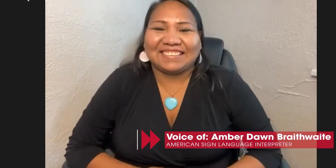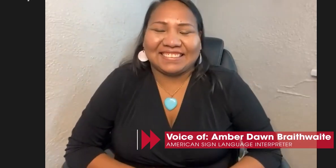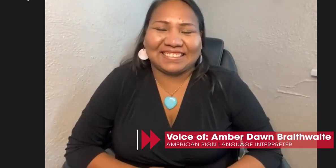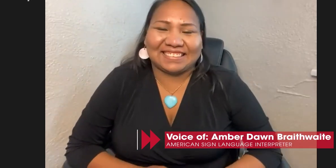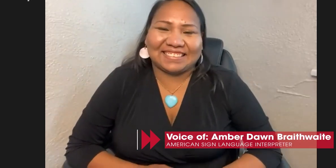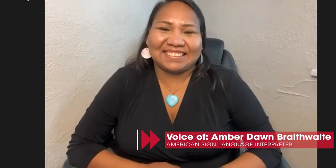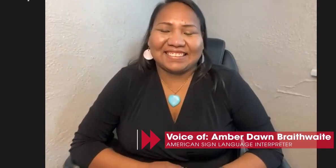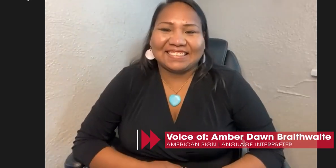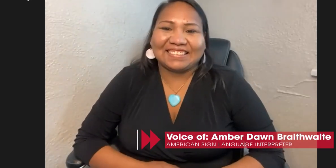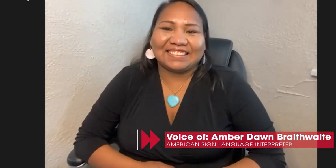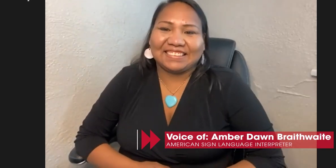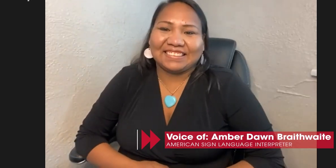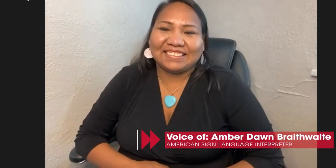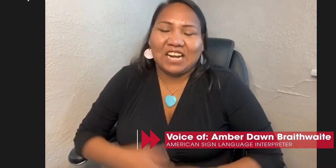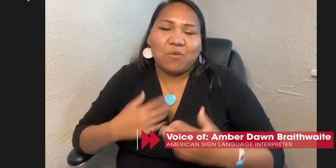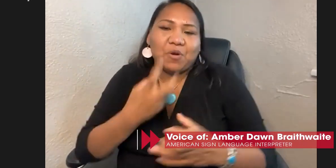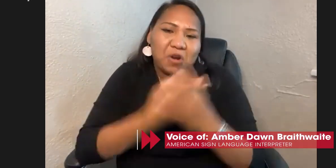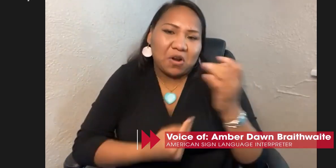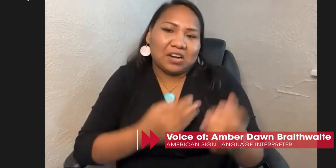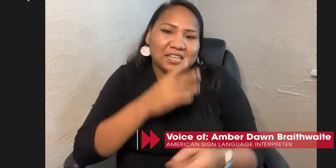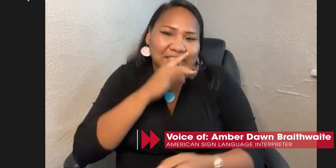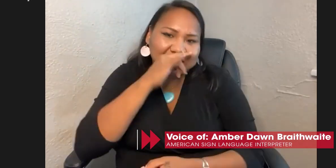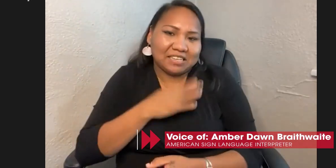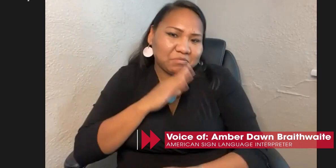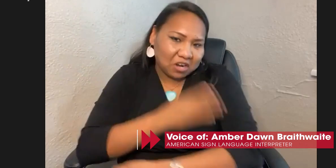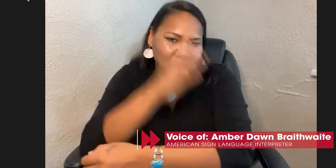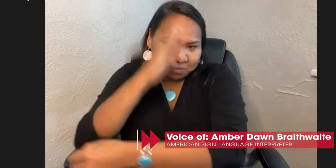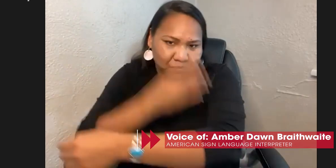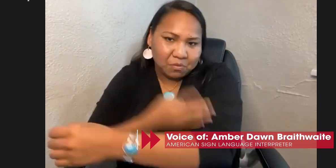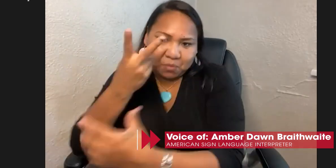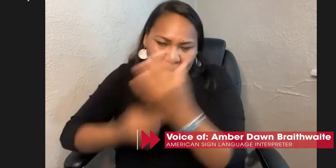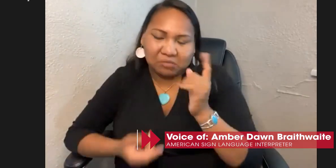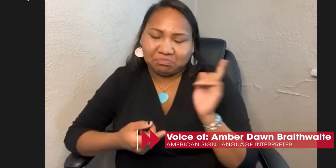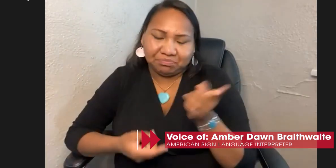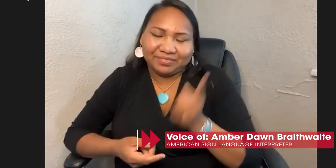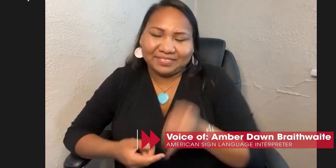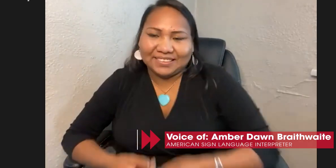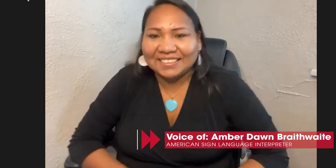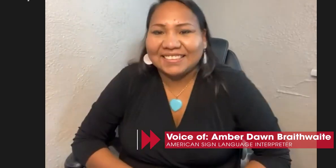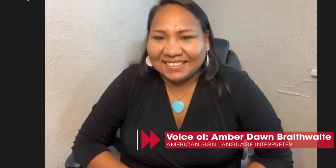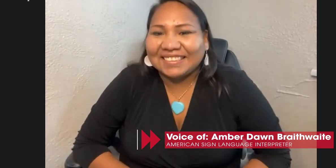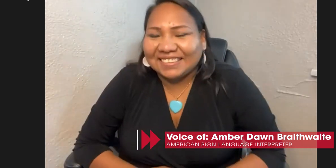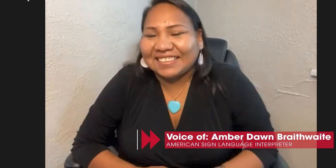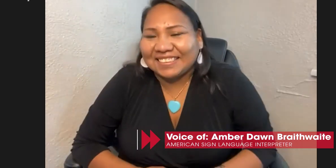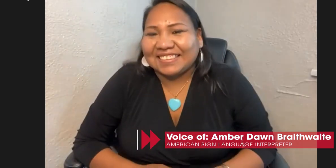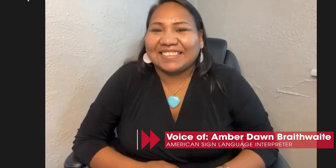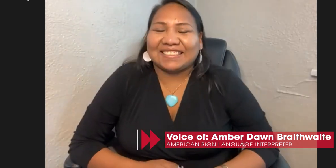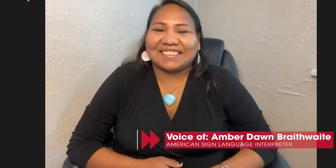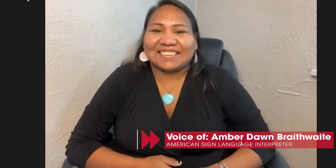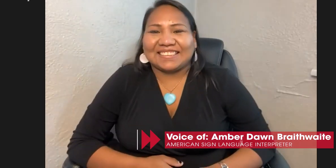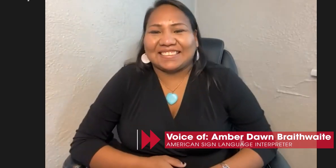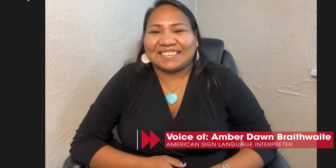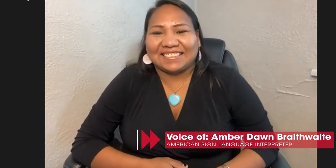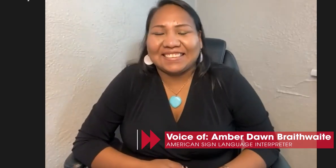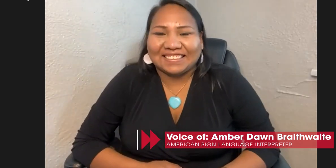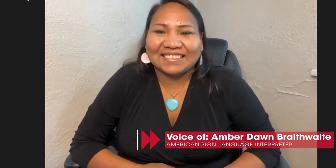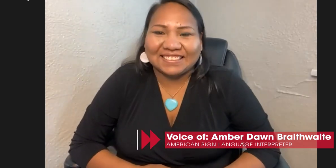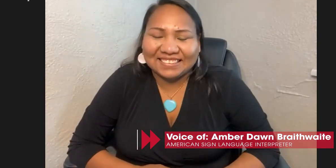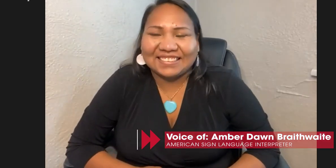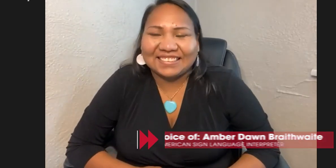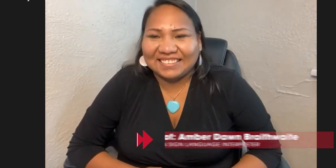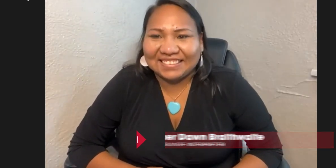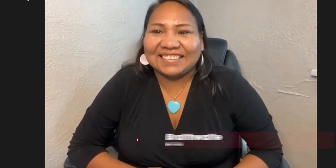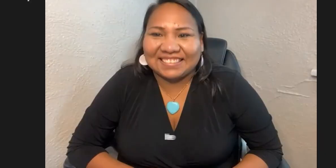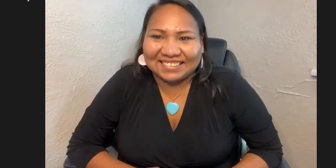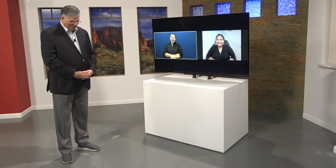what I have been able to accomplish and to be able to move from that. And I, I do have two children. I should probably mention that I have a son and a daughter as well.